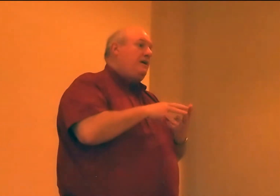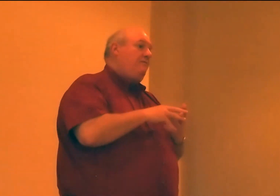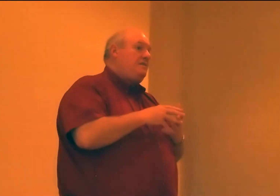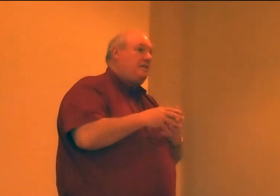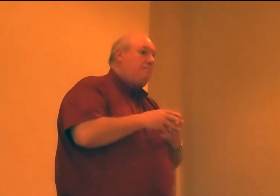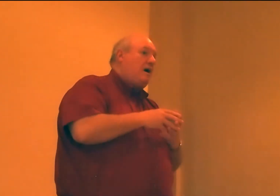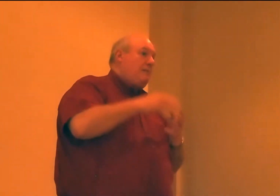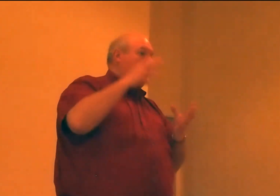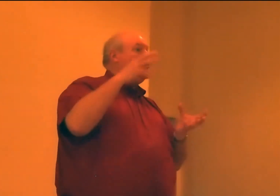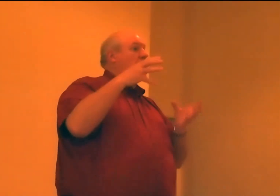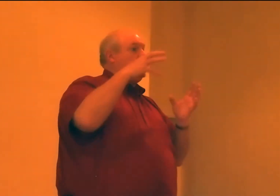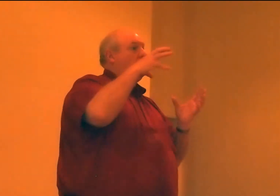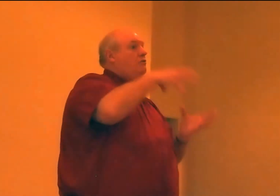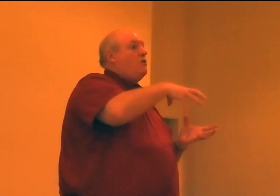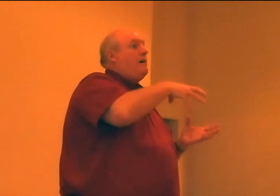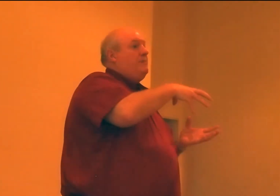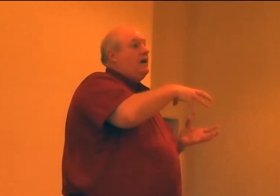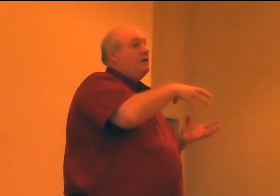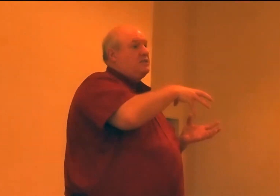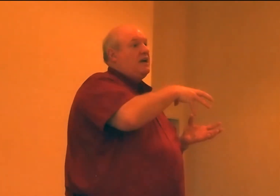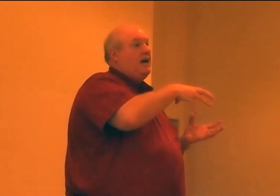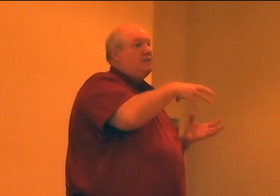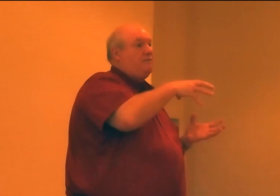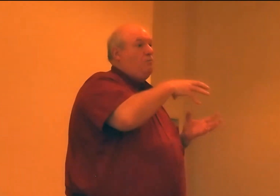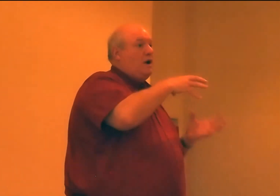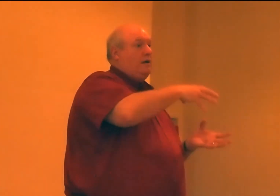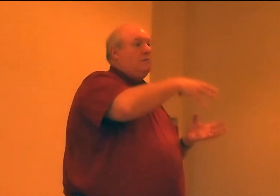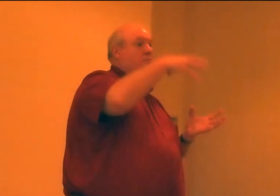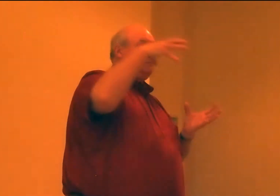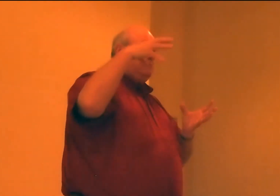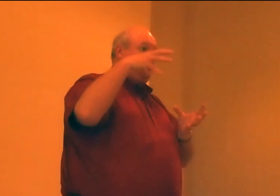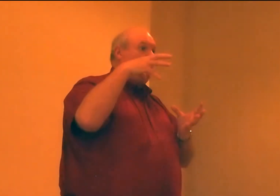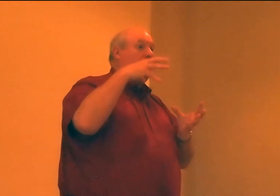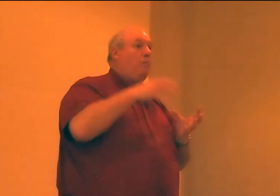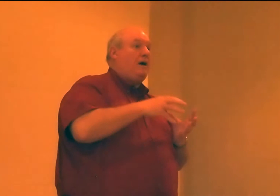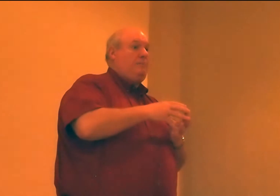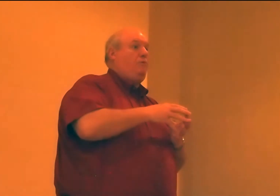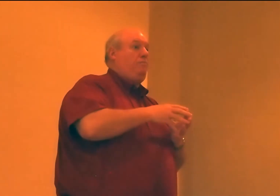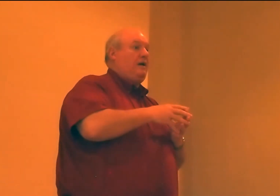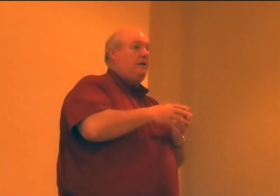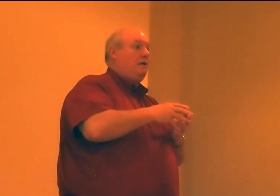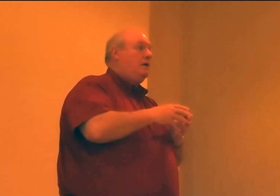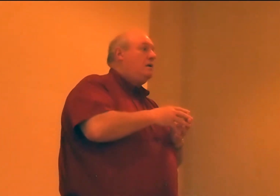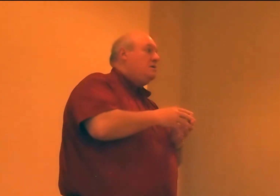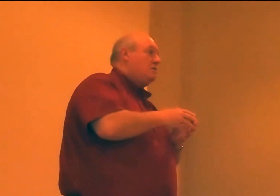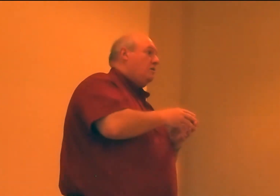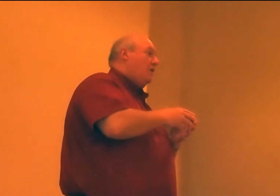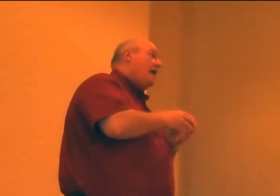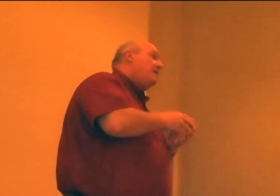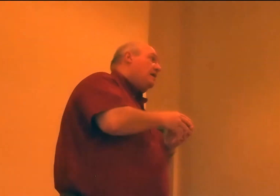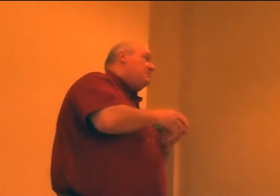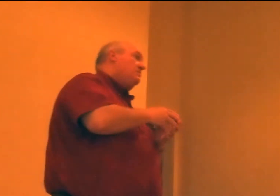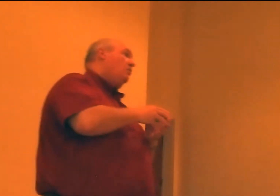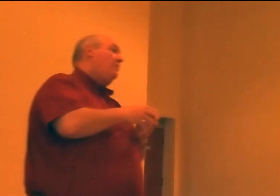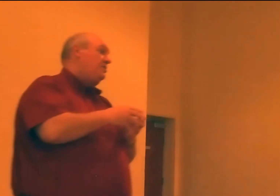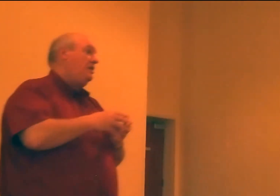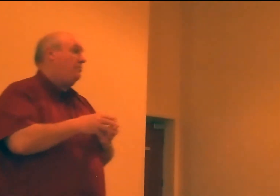PVC pipe, usually you can drop down a size from what your metal pipe would be. So a lot of times it's a little bit cheap